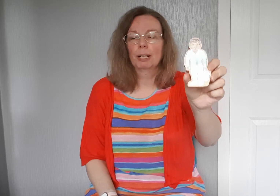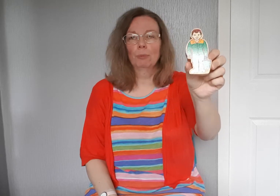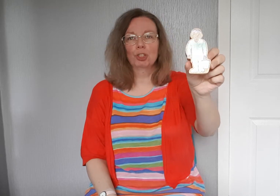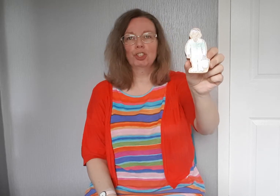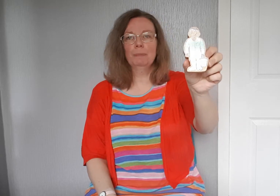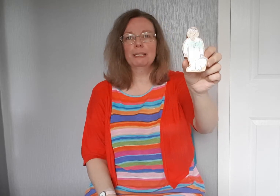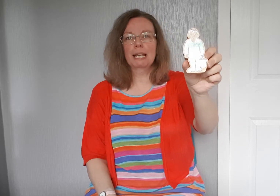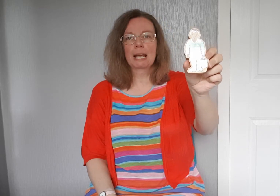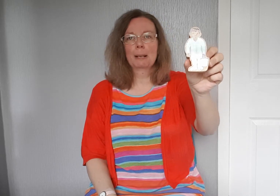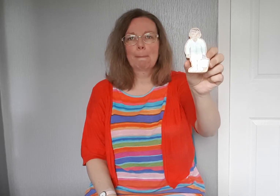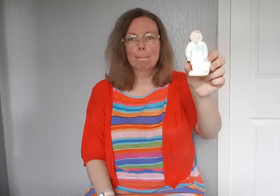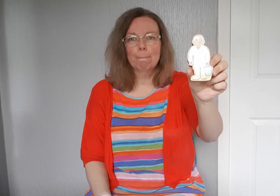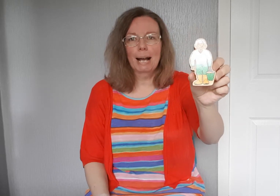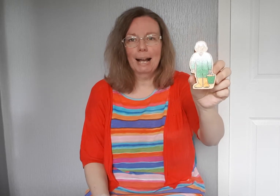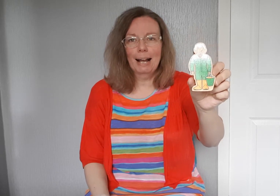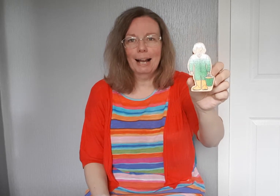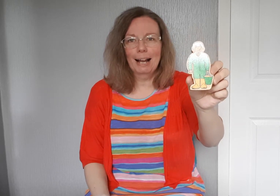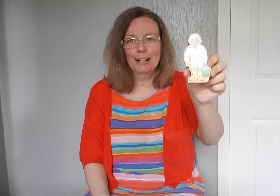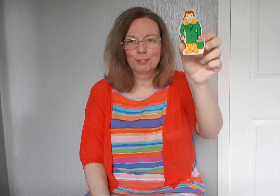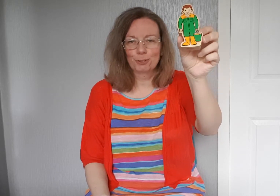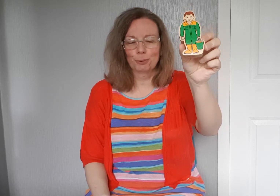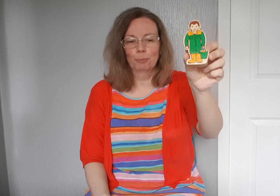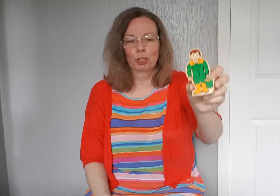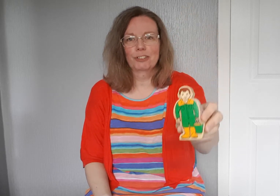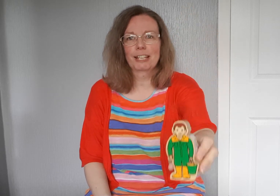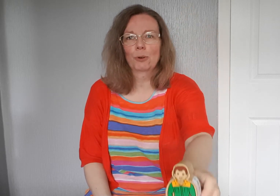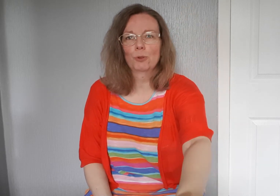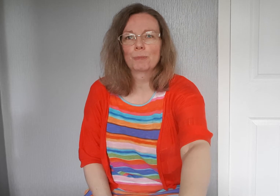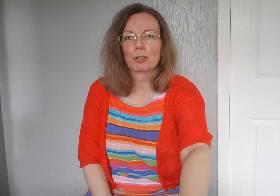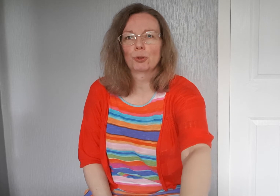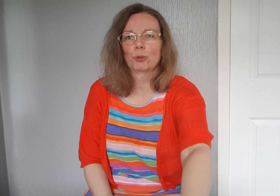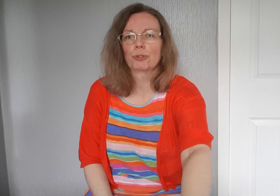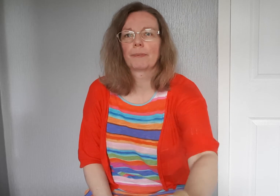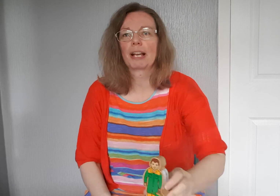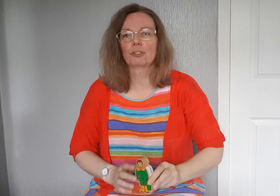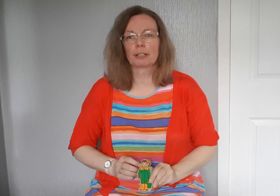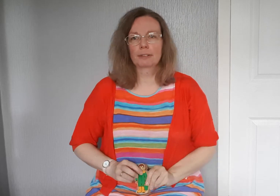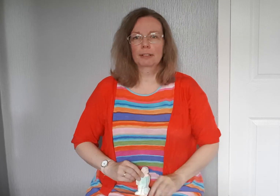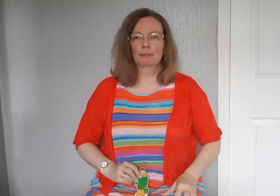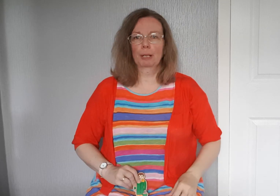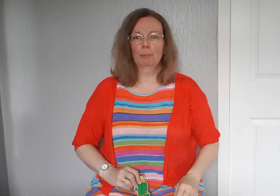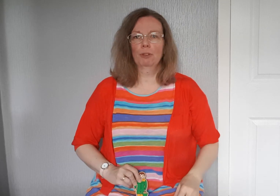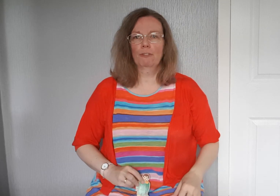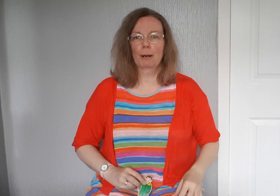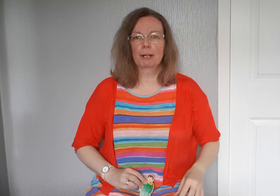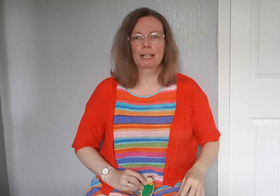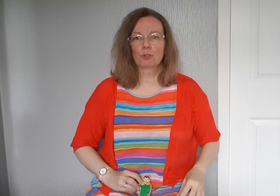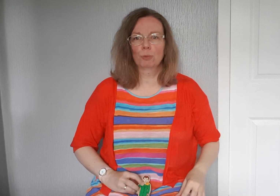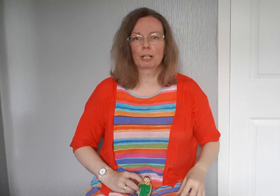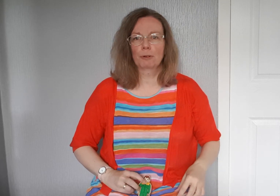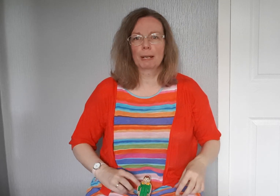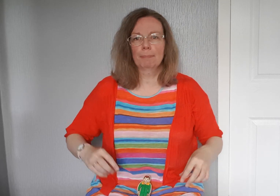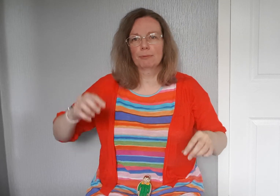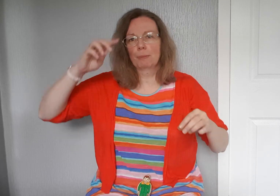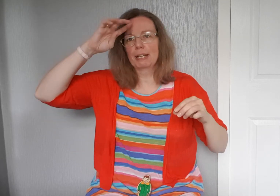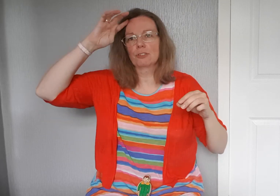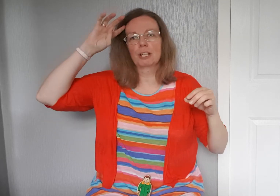And what do sheep say? Bah. So we're going to sing Old MacDonald. Actually, I'll put the farmer there so we can remind ourselves.